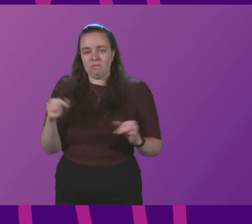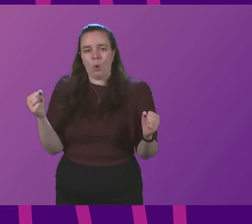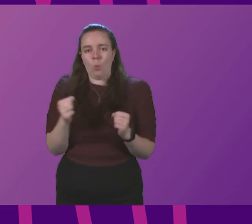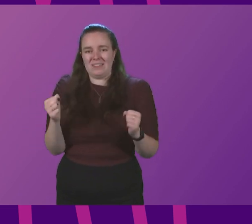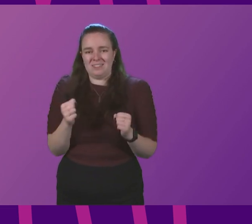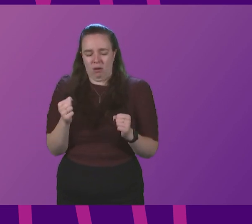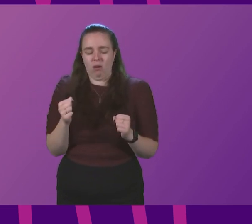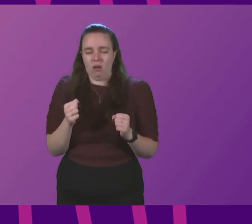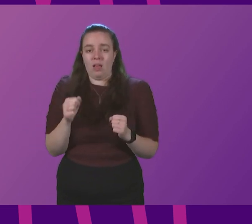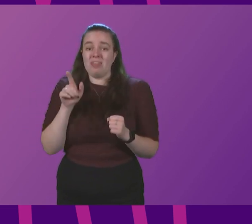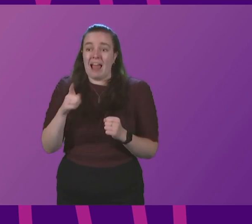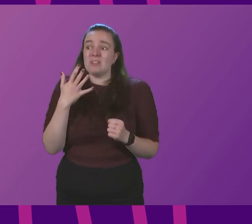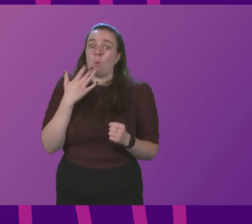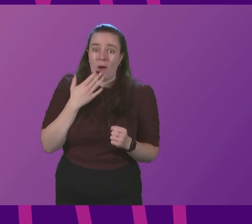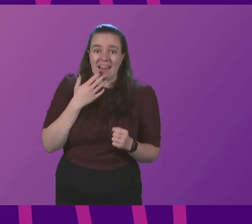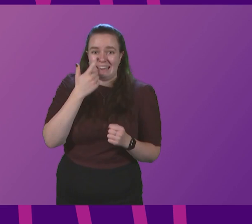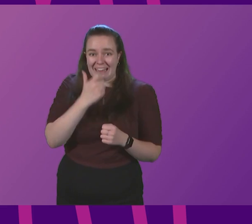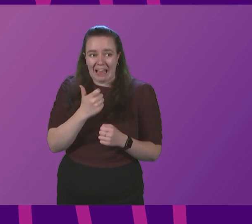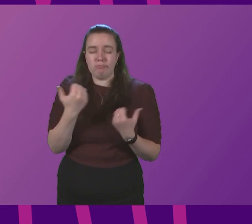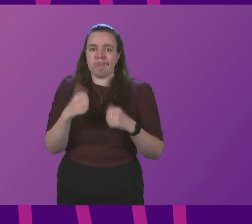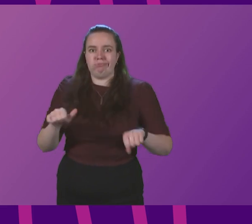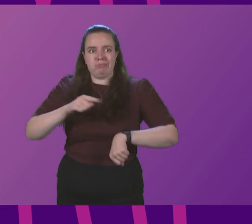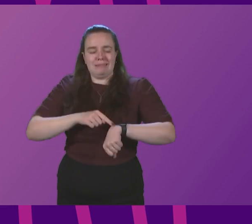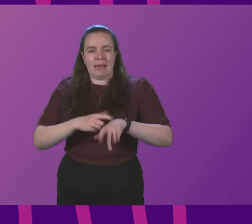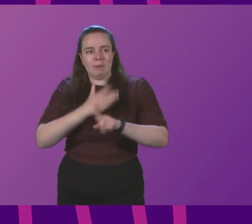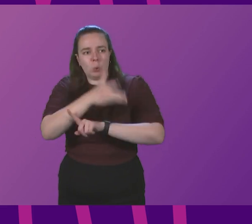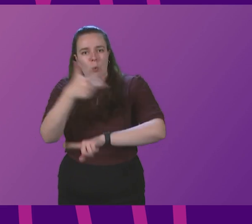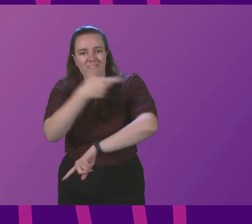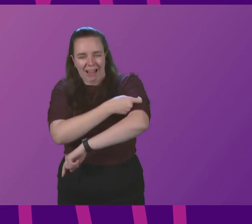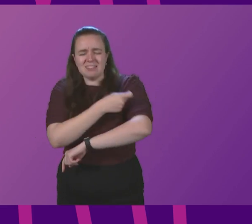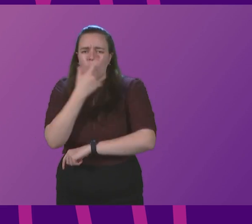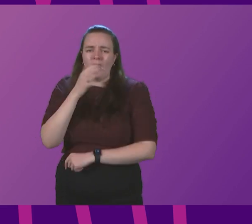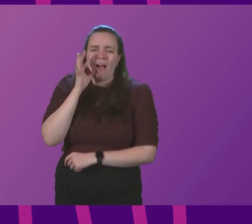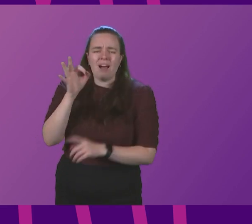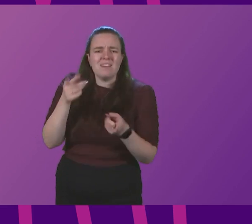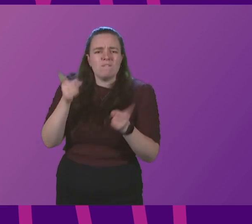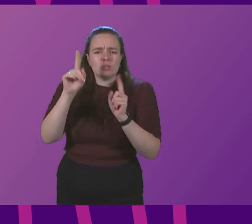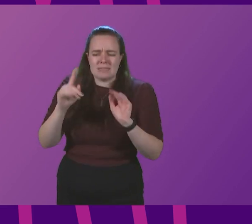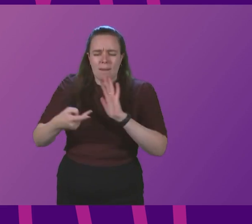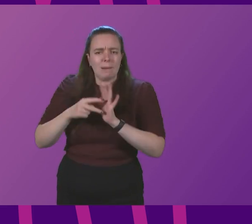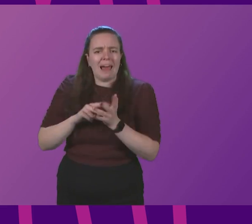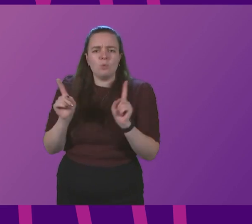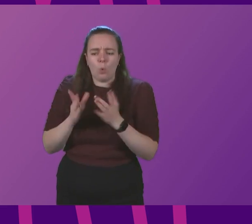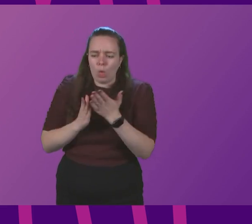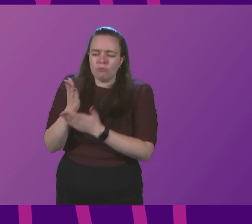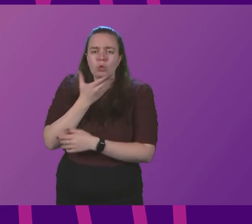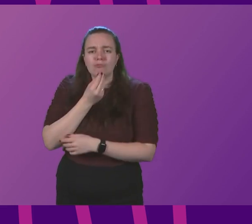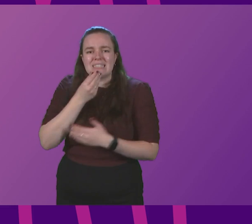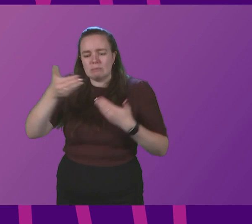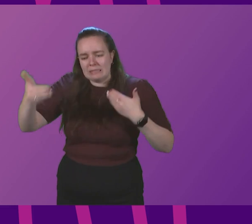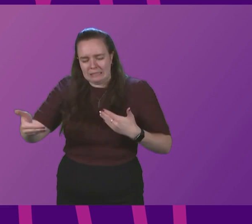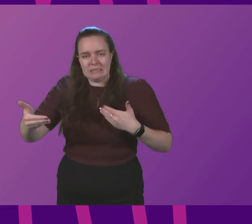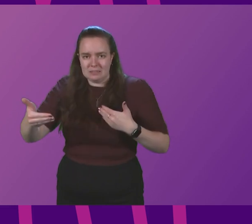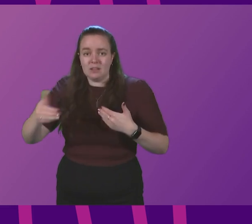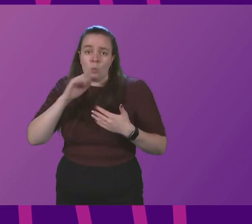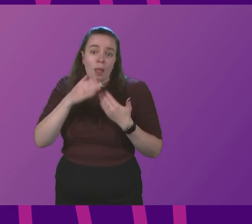be a chance where they find the time to go and get their booster vaccination. So can I ask the First Minister what the plans are for over the Christmas period and